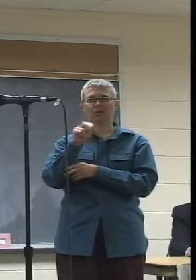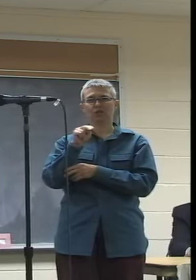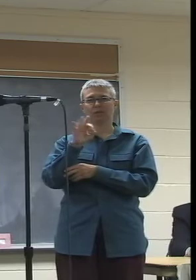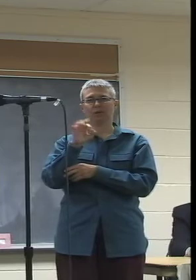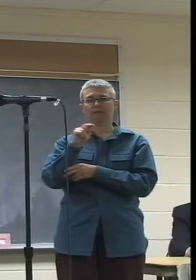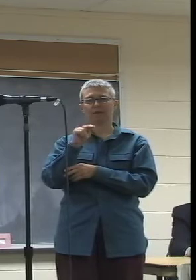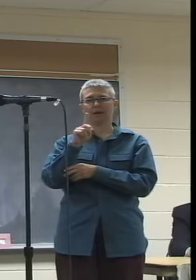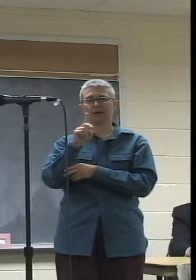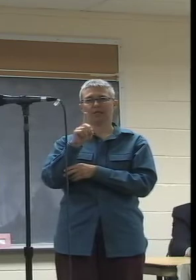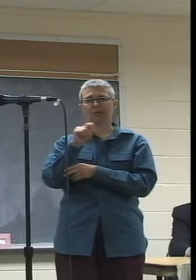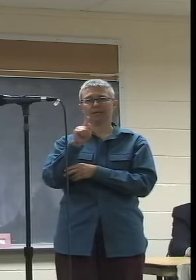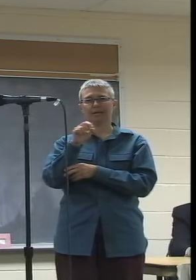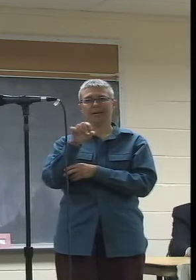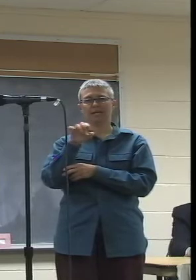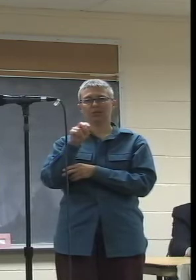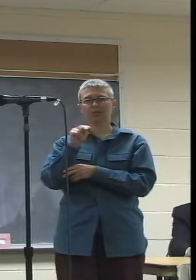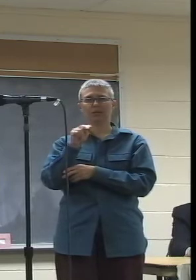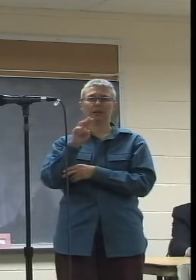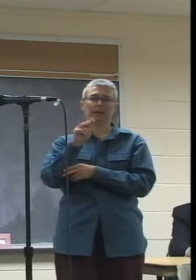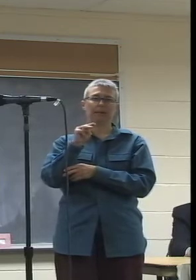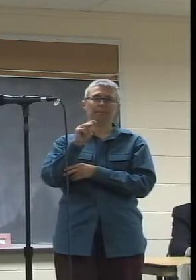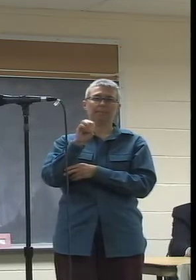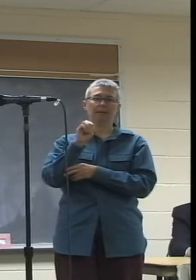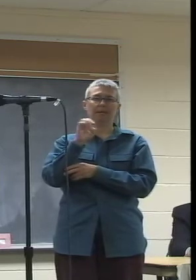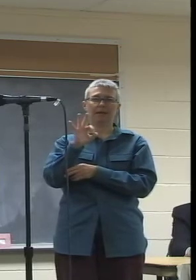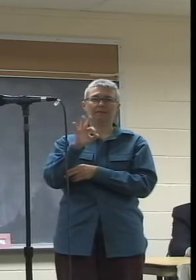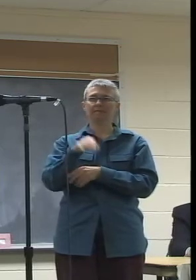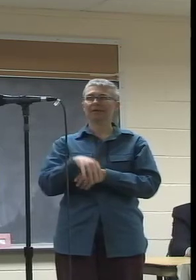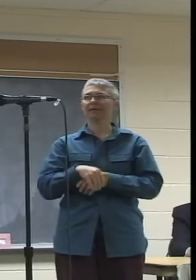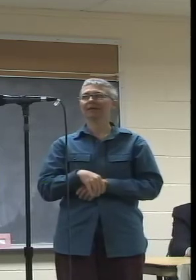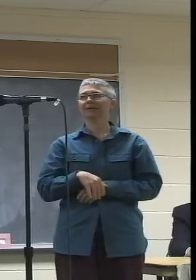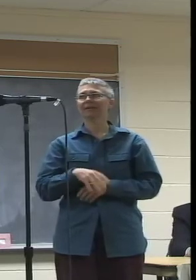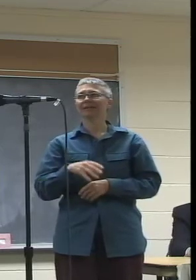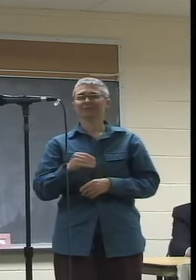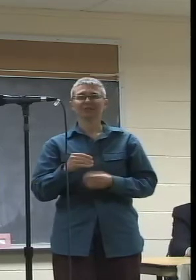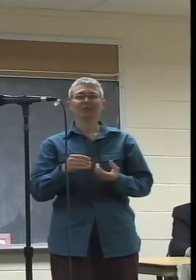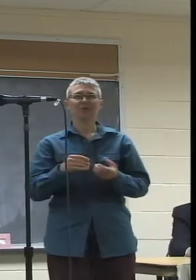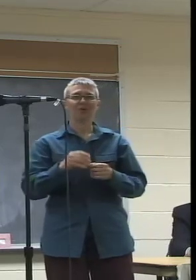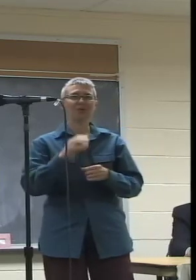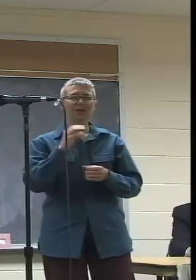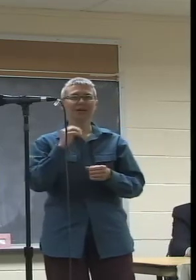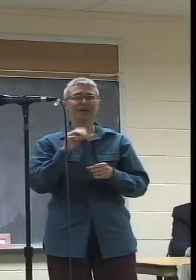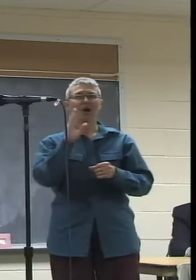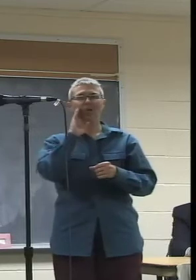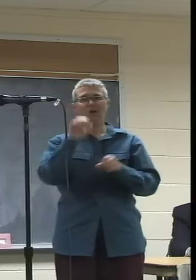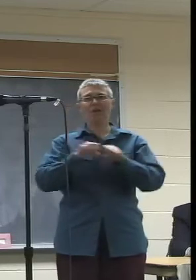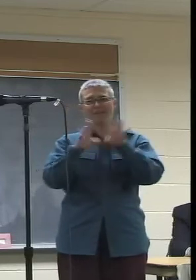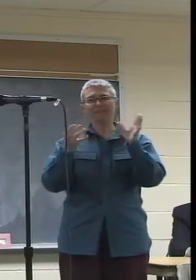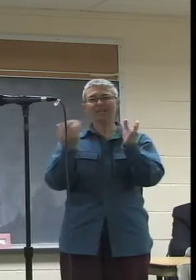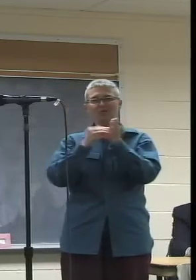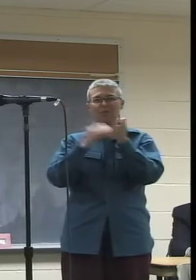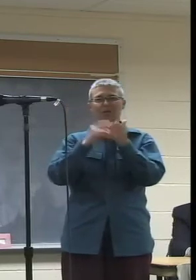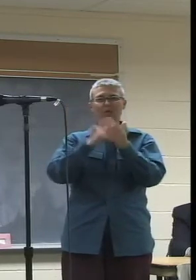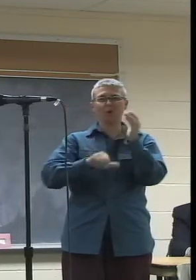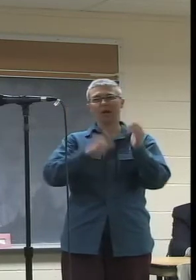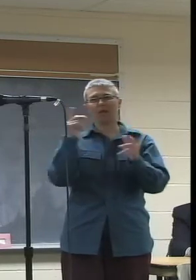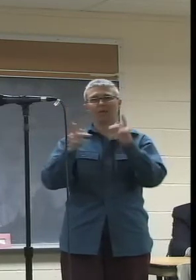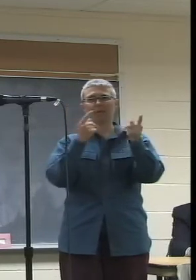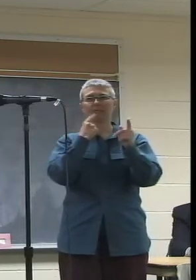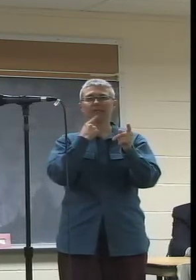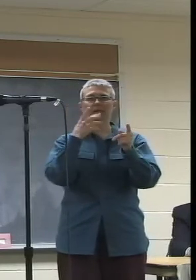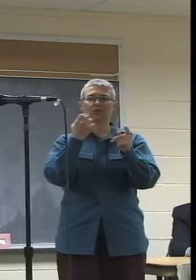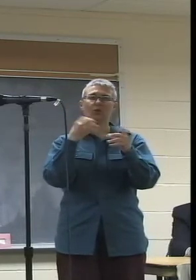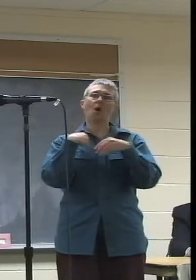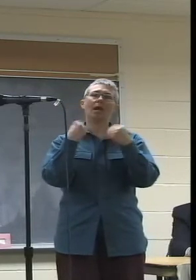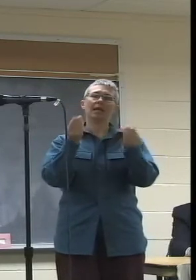by this time in the meeting, it's inevitable you're going to start repeating yourself or repeating what other people said. So I'd like to frame my comments at the broader level